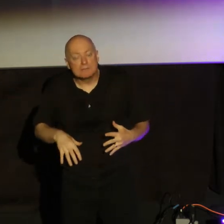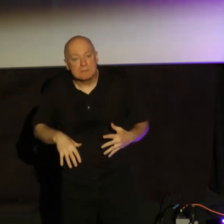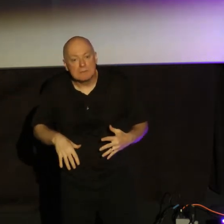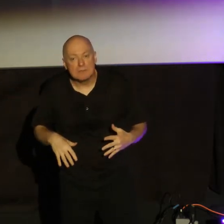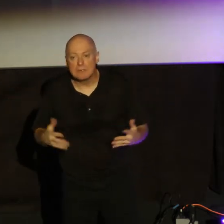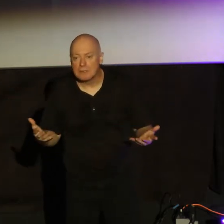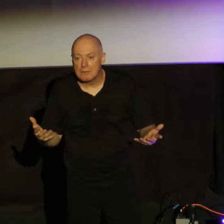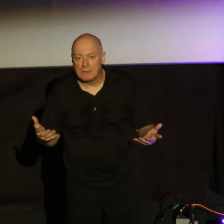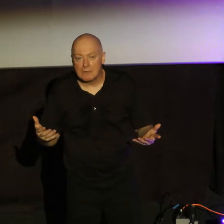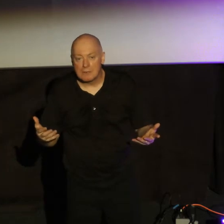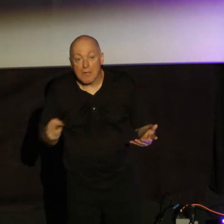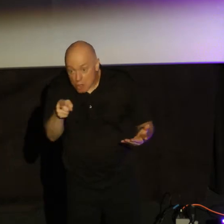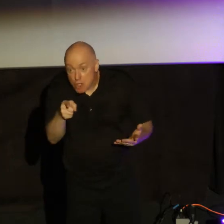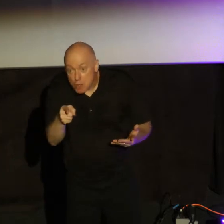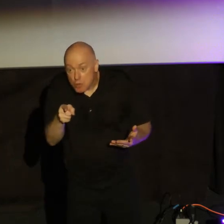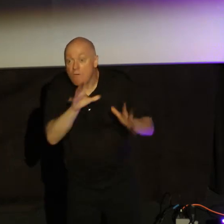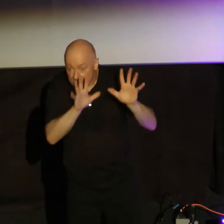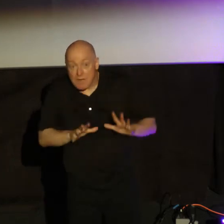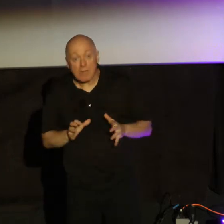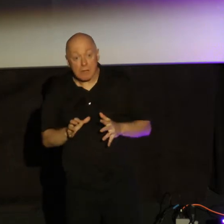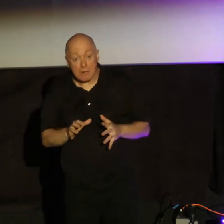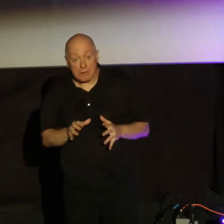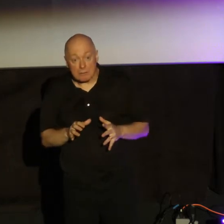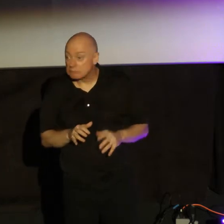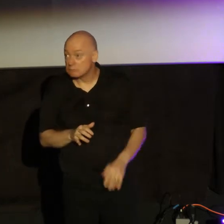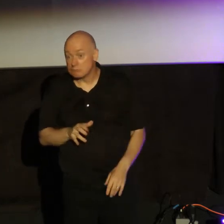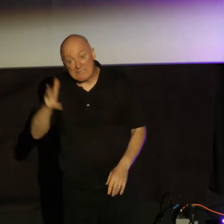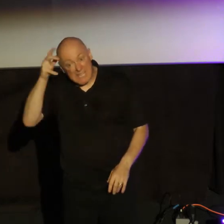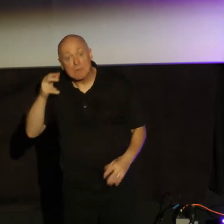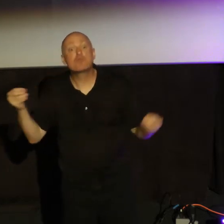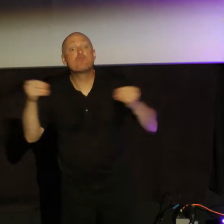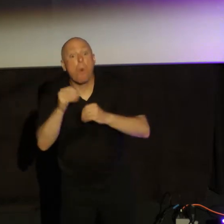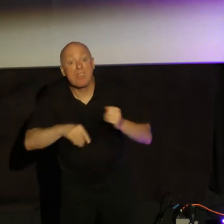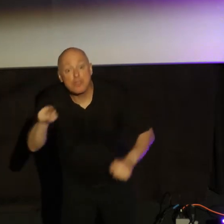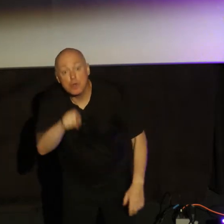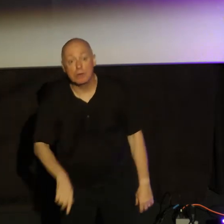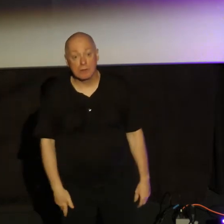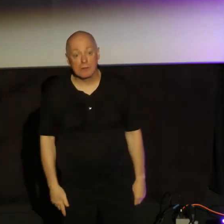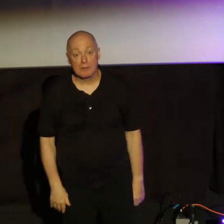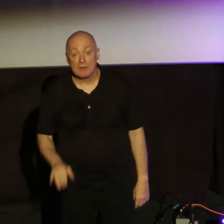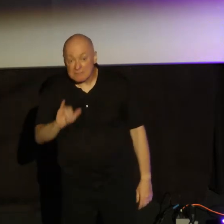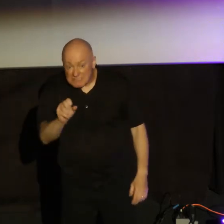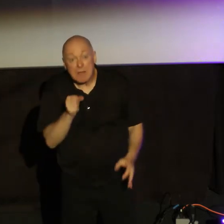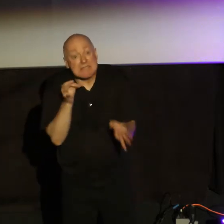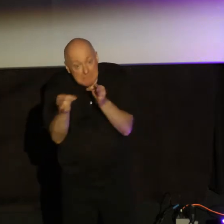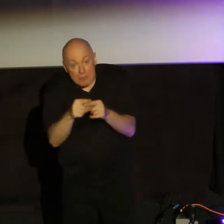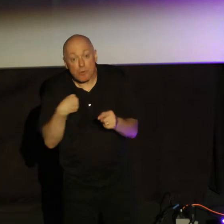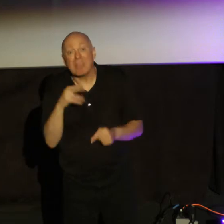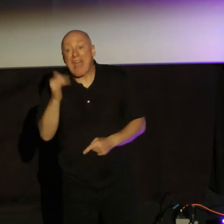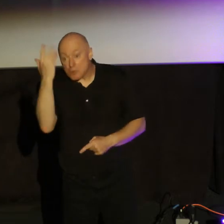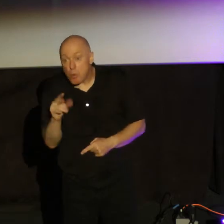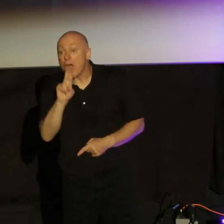So you fear, the demons fear more. This is what James is telling us. This is why he's using this comparison.